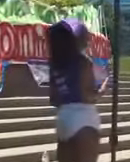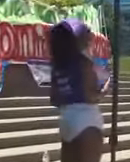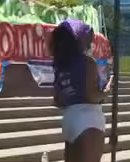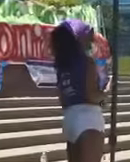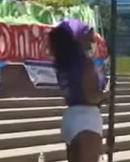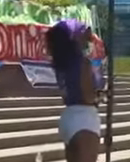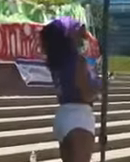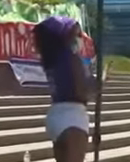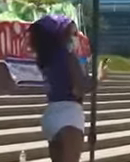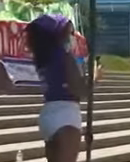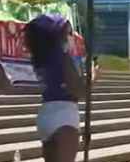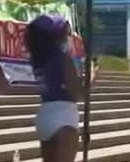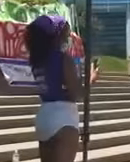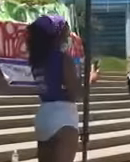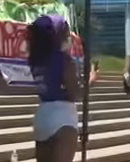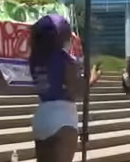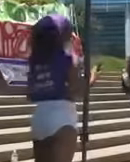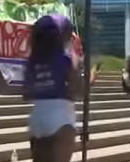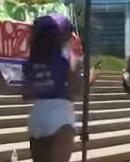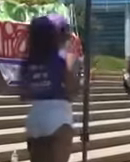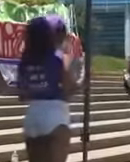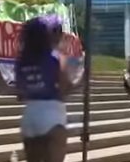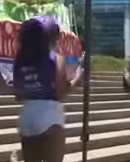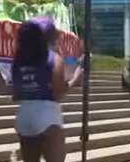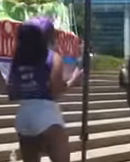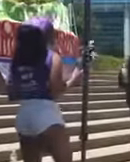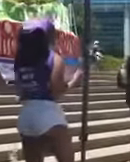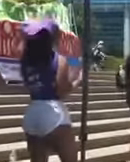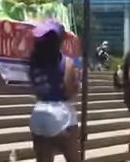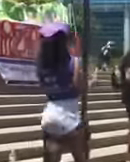we you.